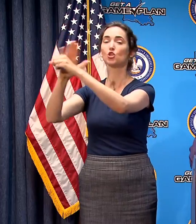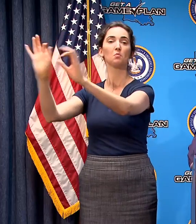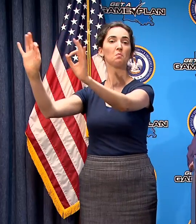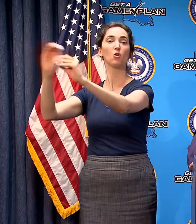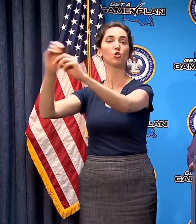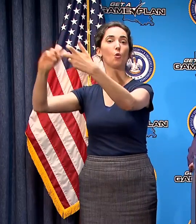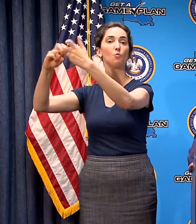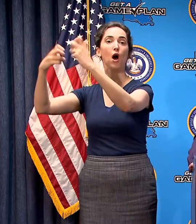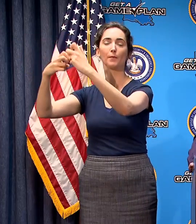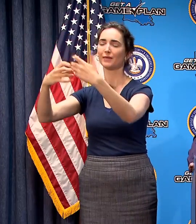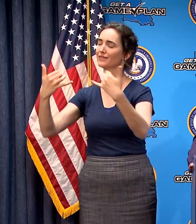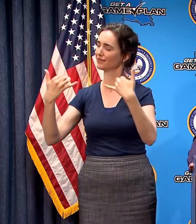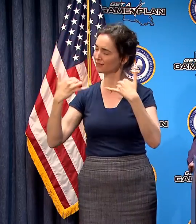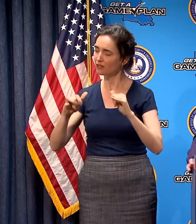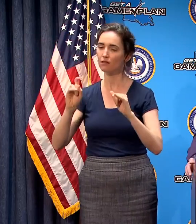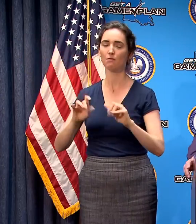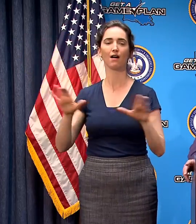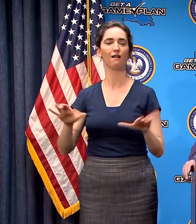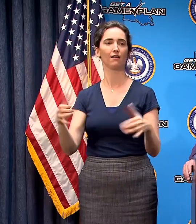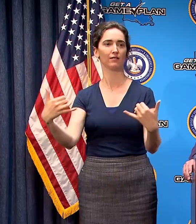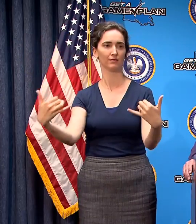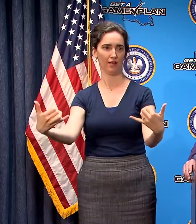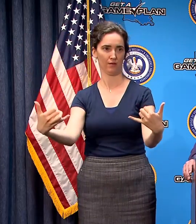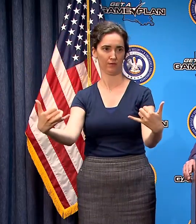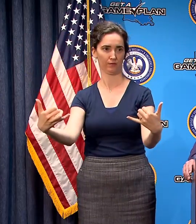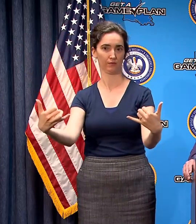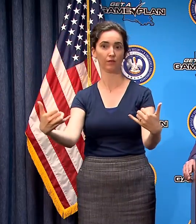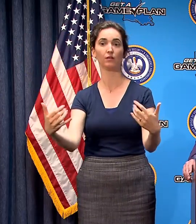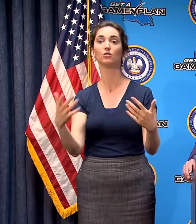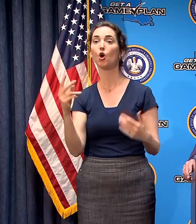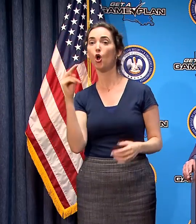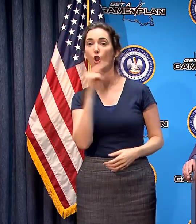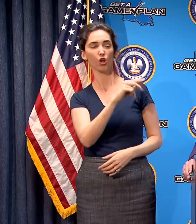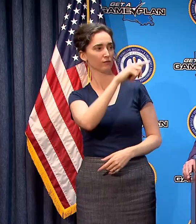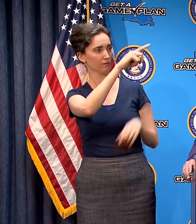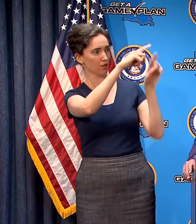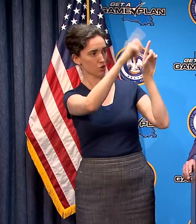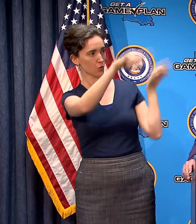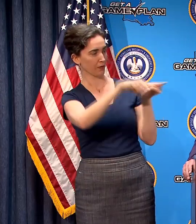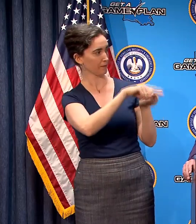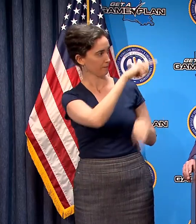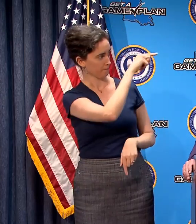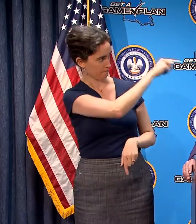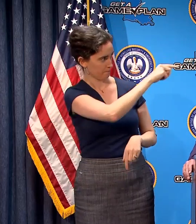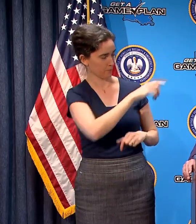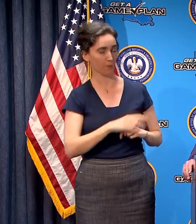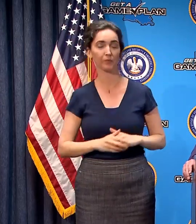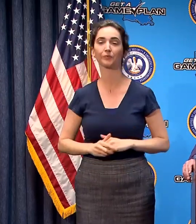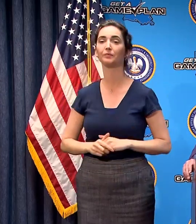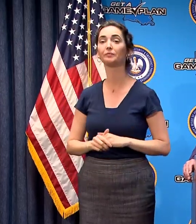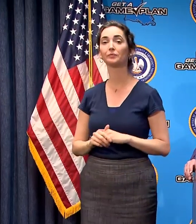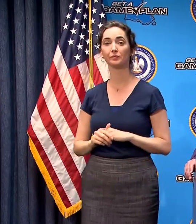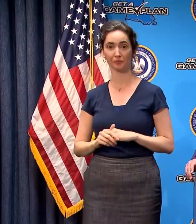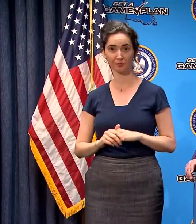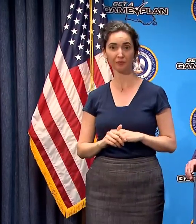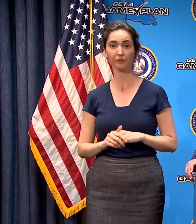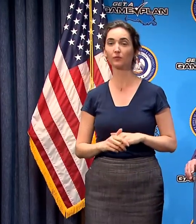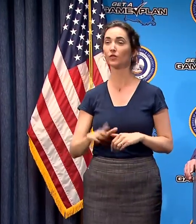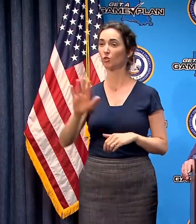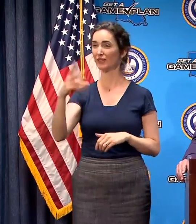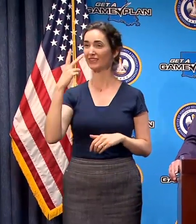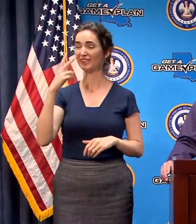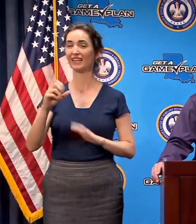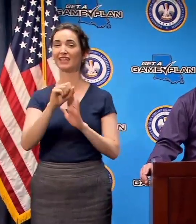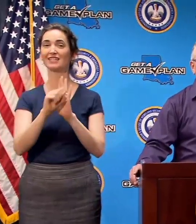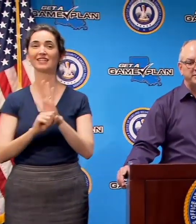a problem yet so if you look at this graphic up here right now you will see that the state of